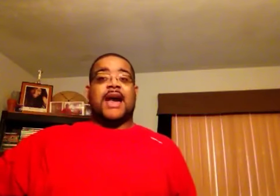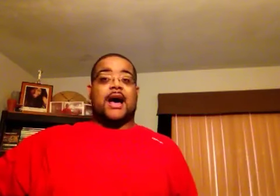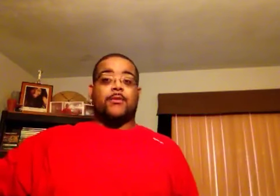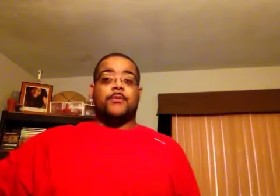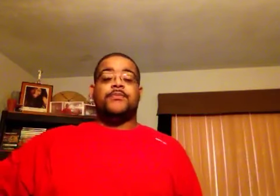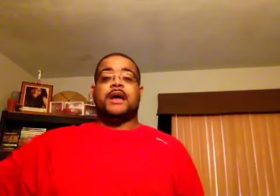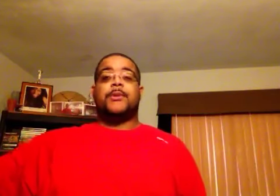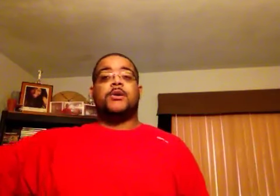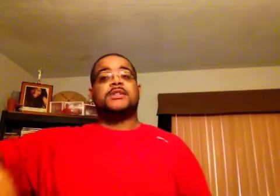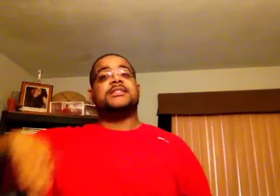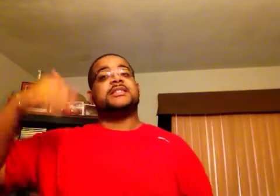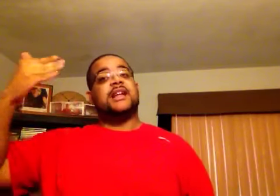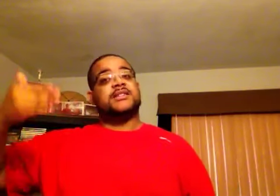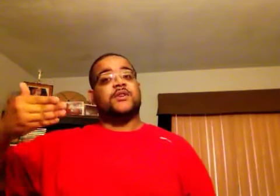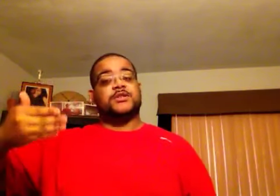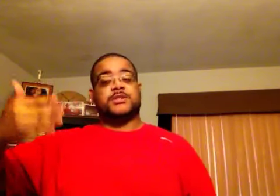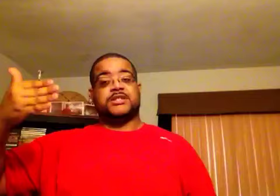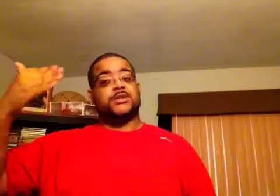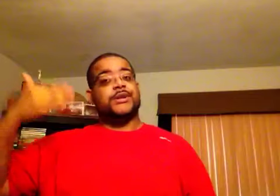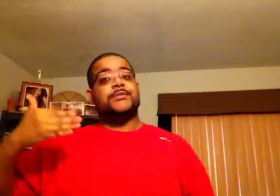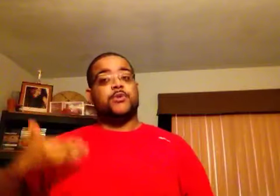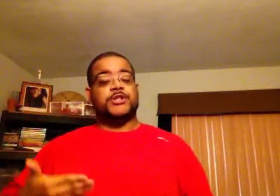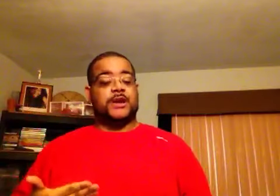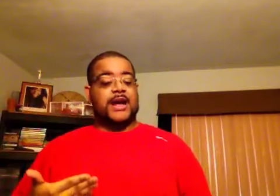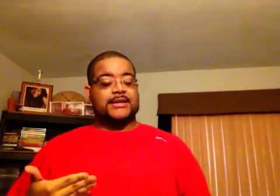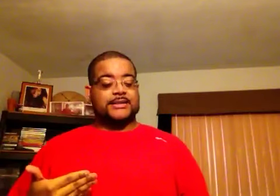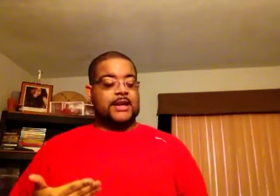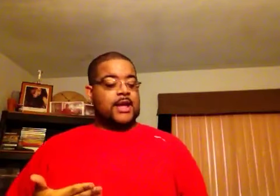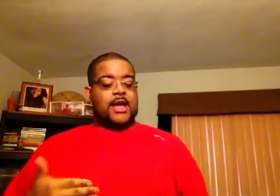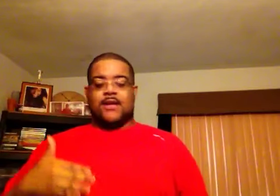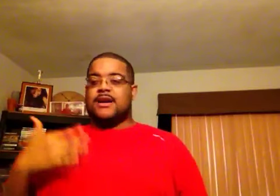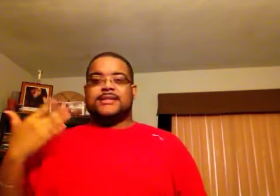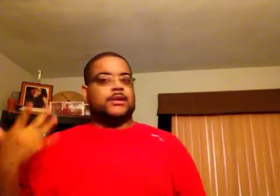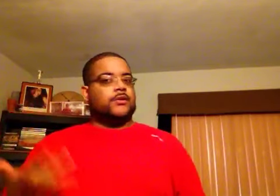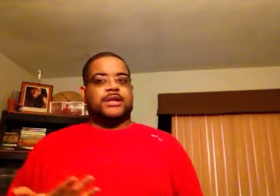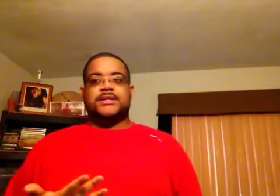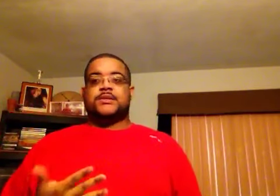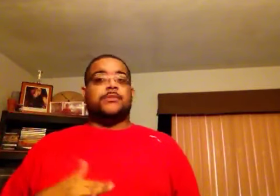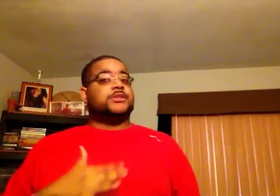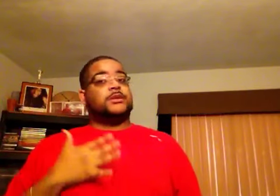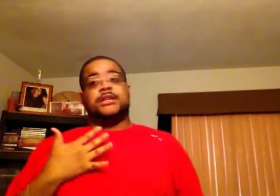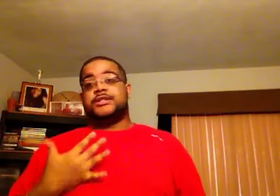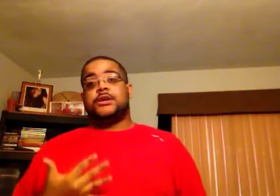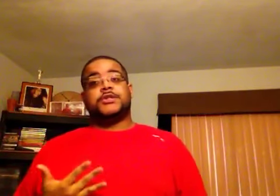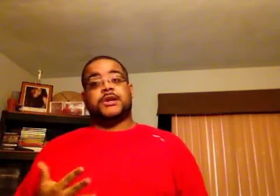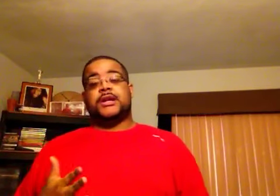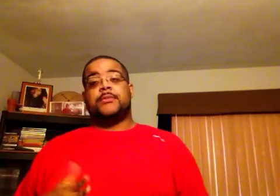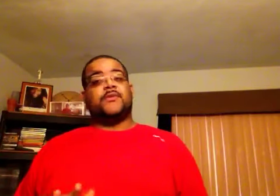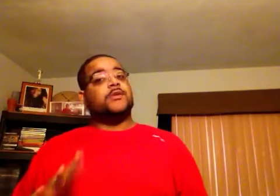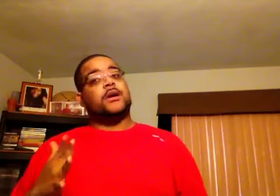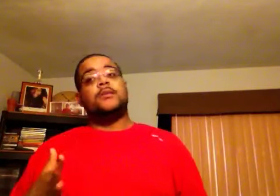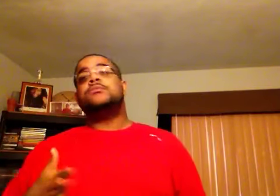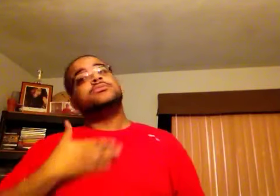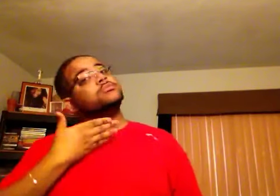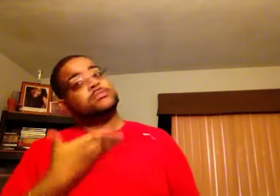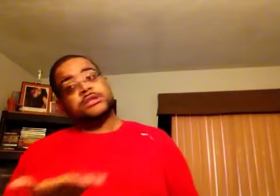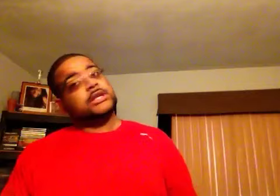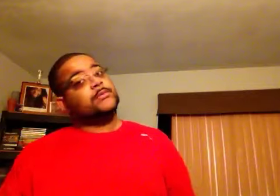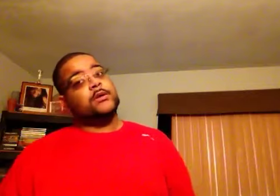album. Now, I'm going to the deluxe version, which is three more tracks, and you guys know these, so I'm just going to let you know straight up. If you don't, just keep on,